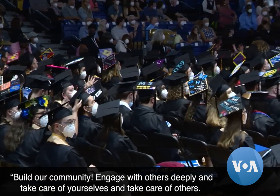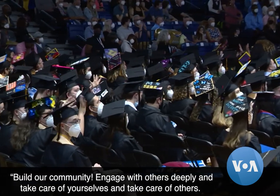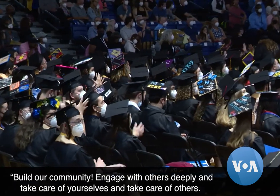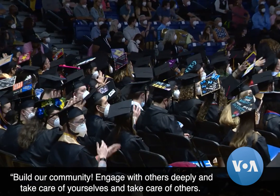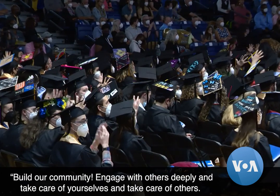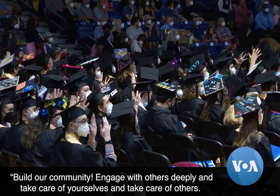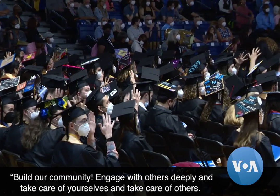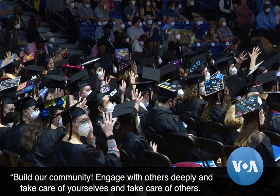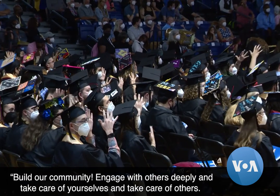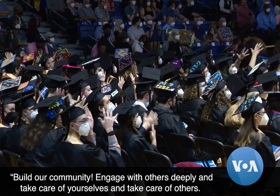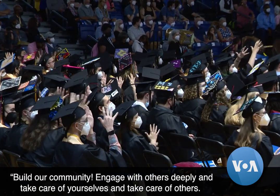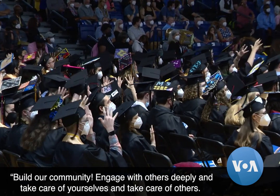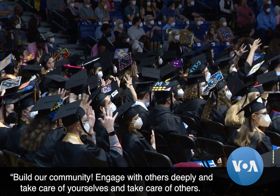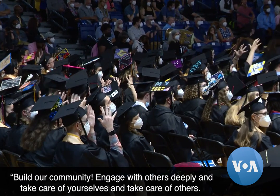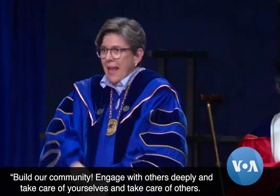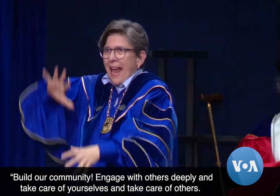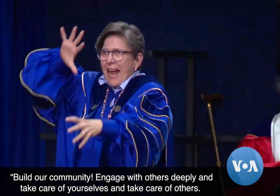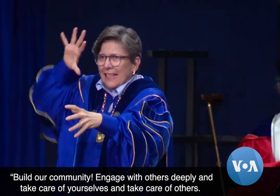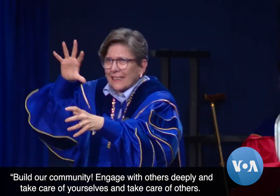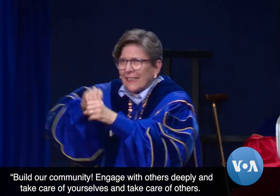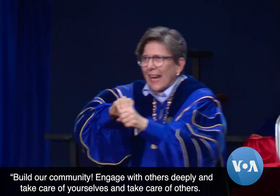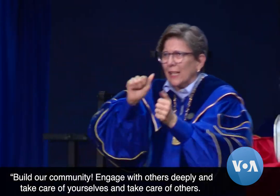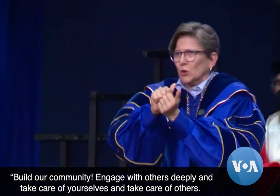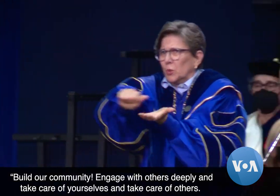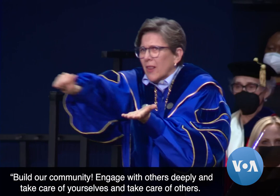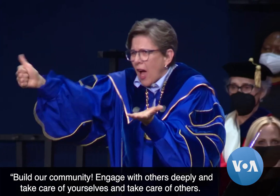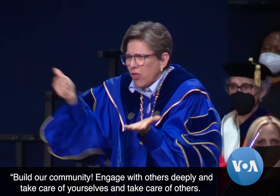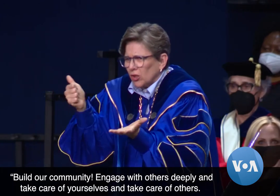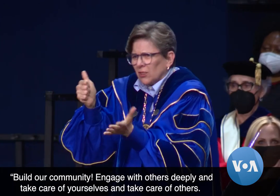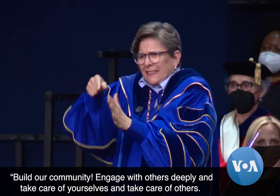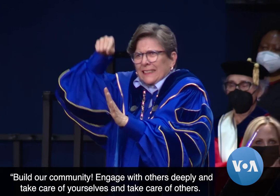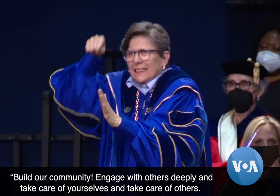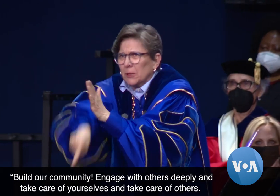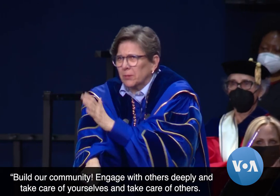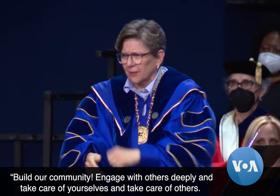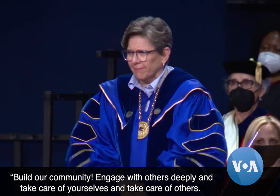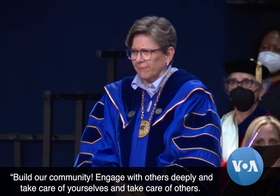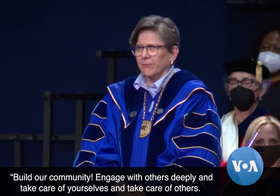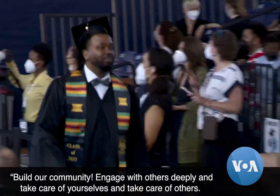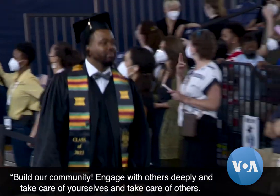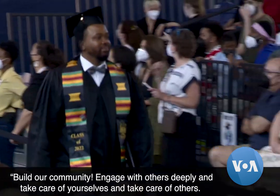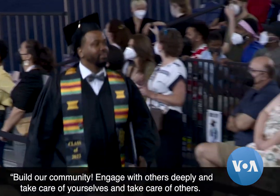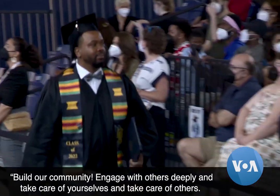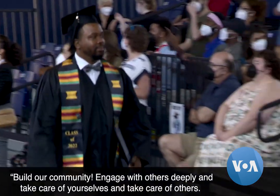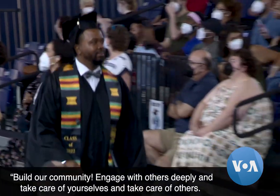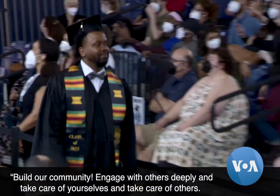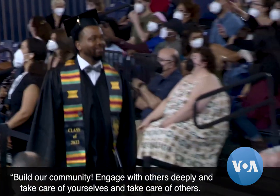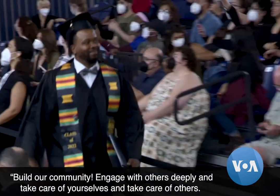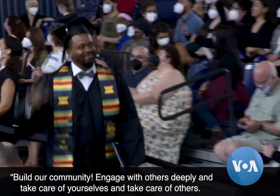Build our communities. Engage with others, deeply, and take care of yourselves,